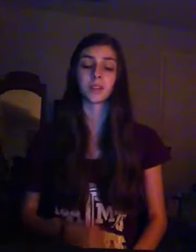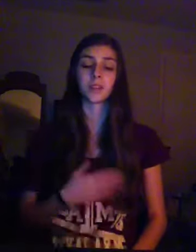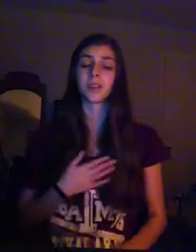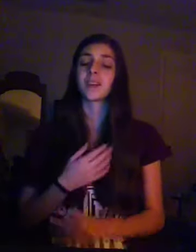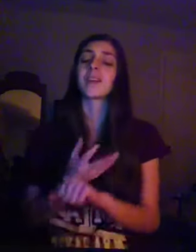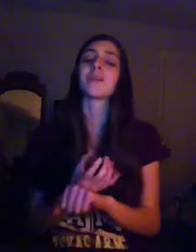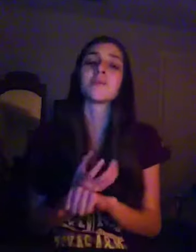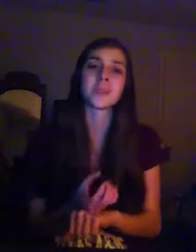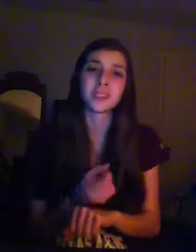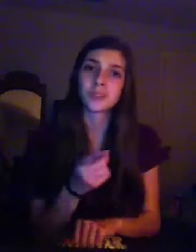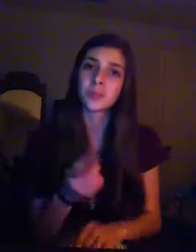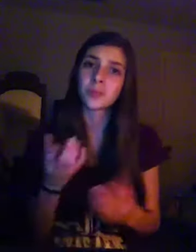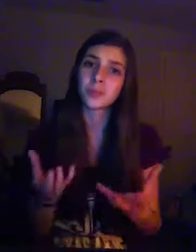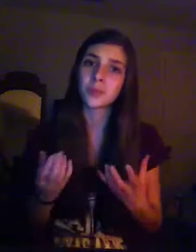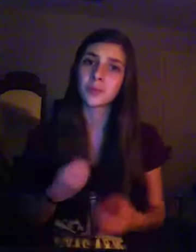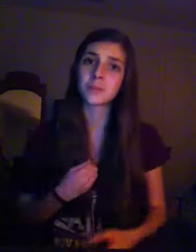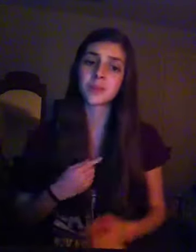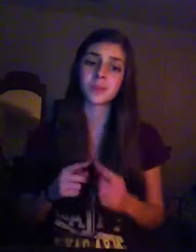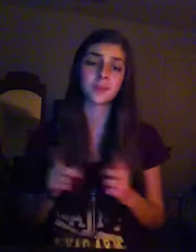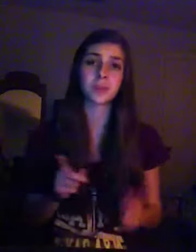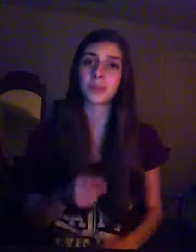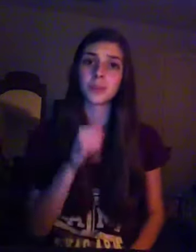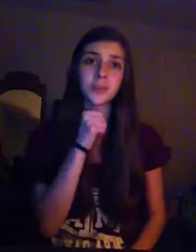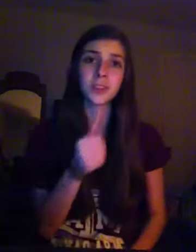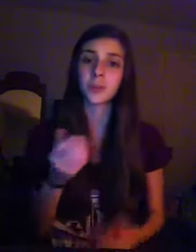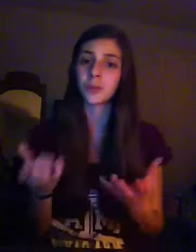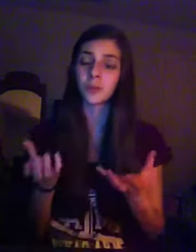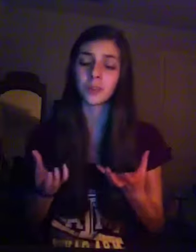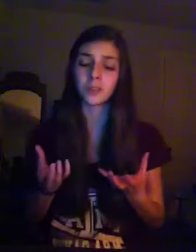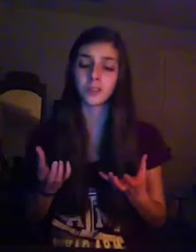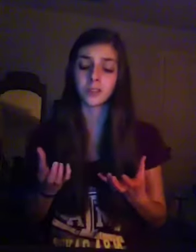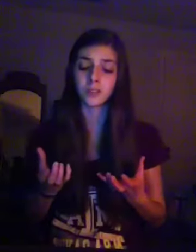I begged you to want me, but you didn't want to